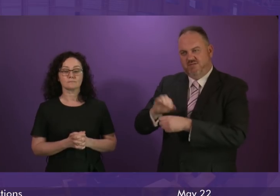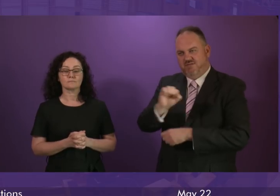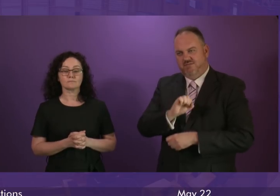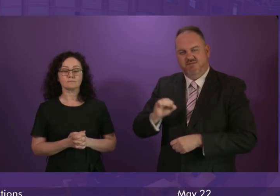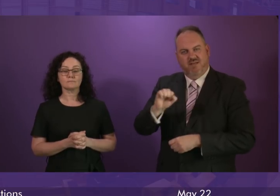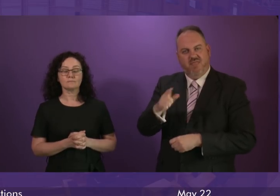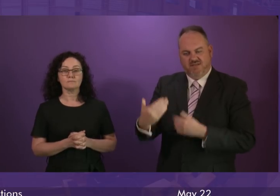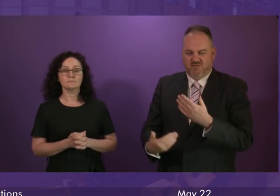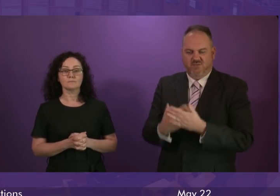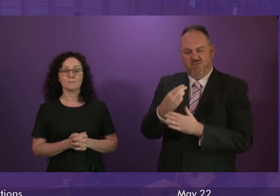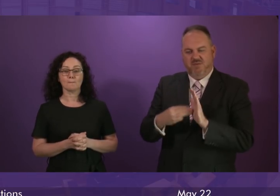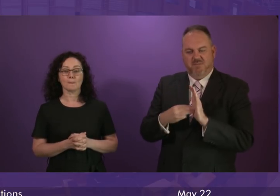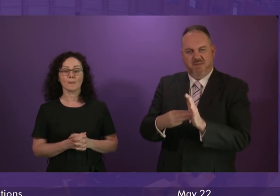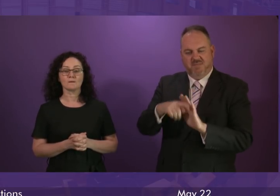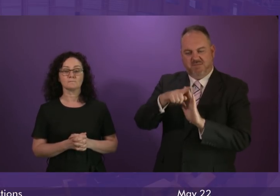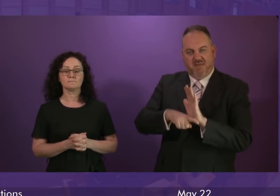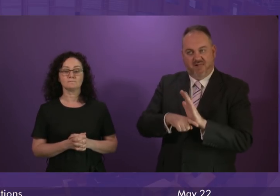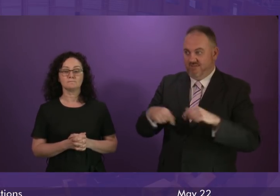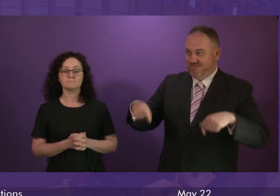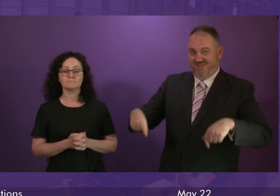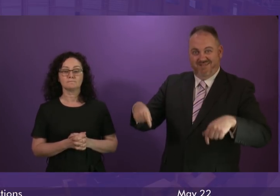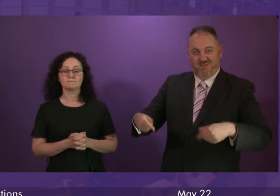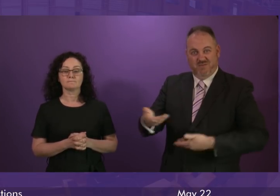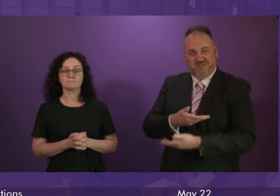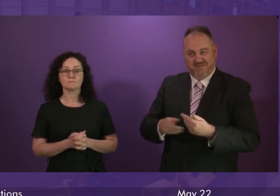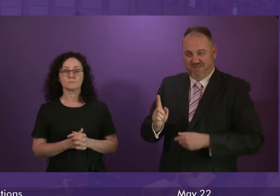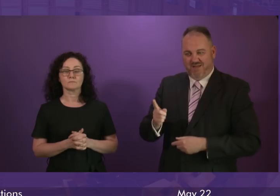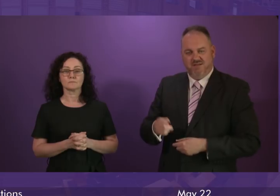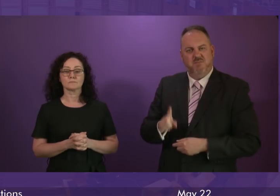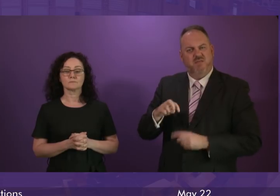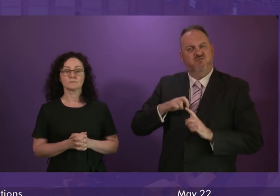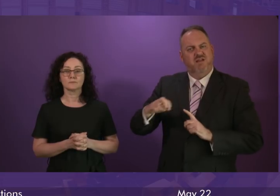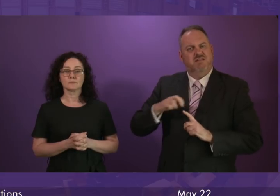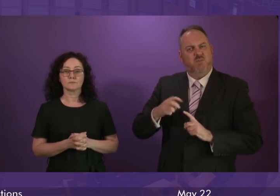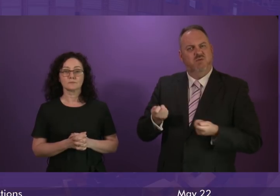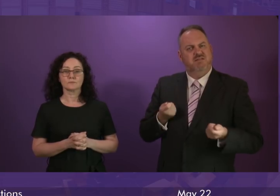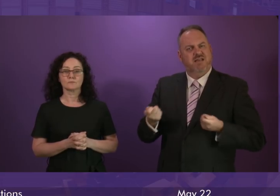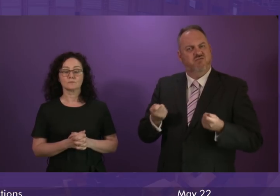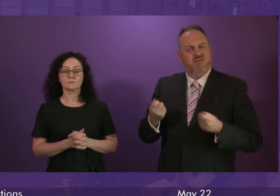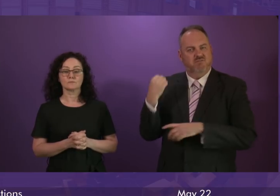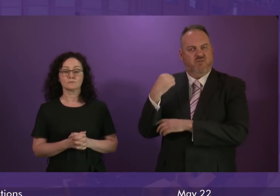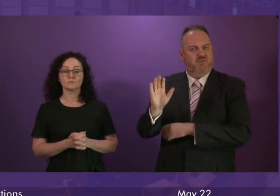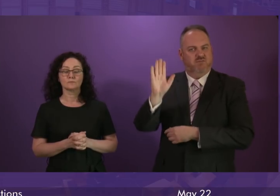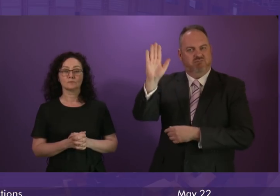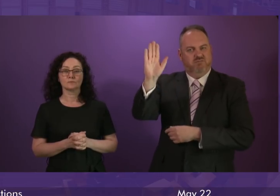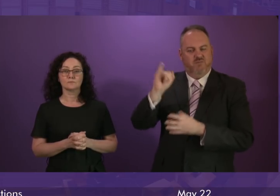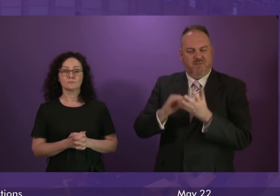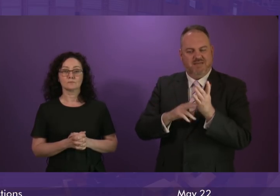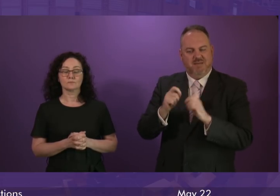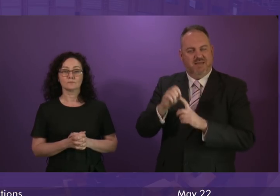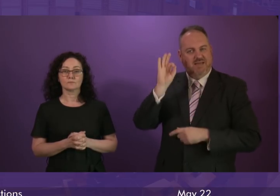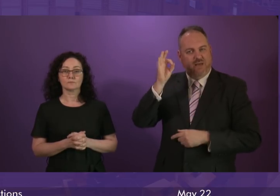Bill that is currently before this Parliament. Meanwhile, the Transport Secretary has rejected calls from SNP-led councils